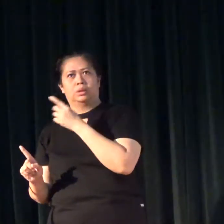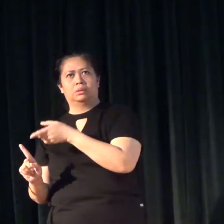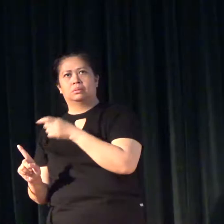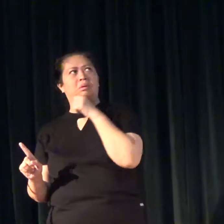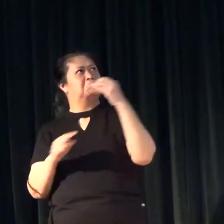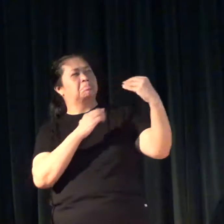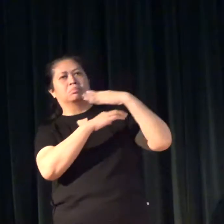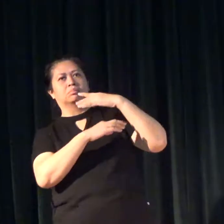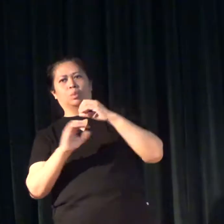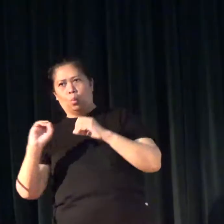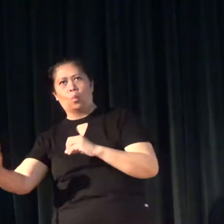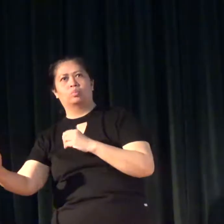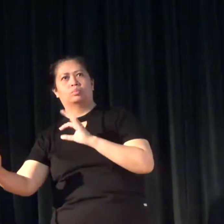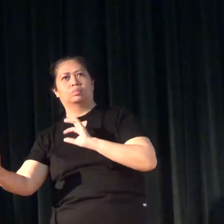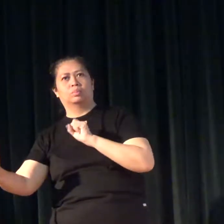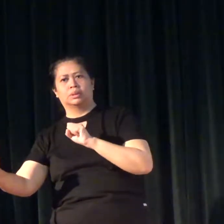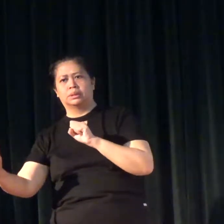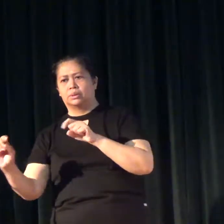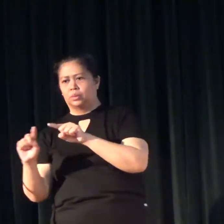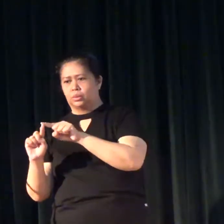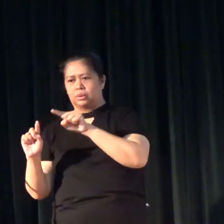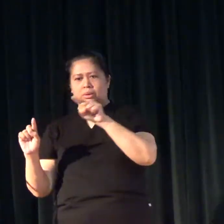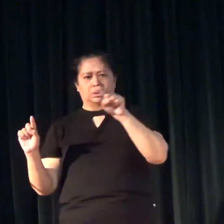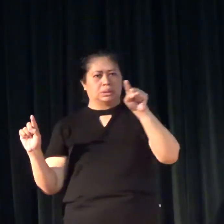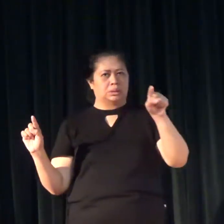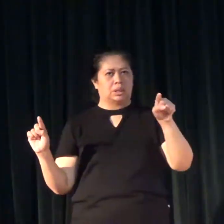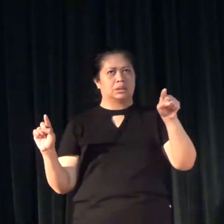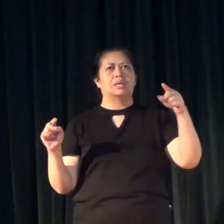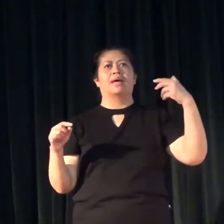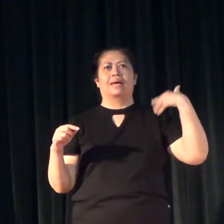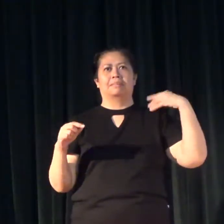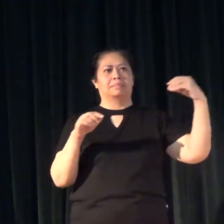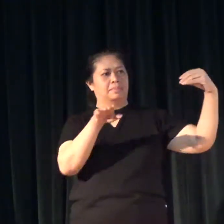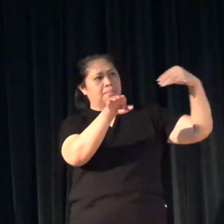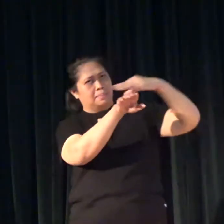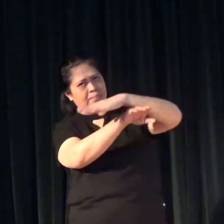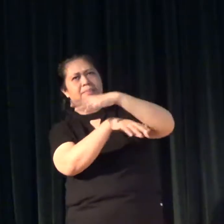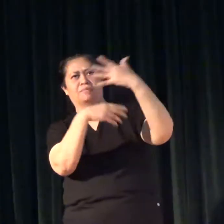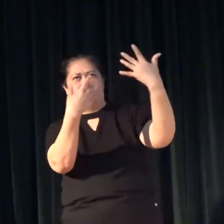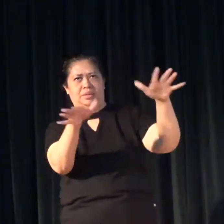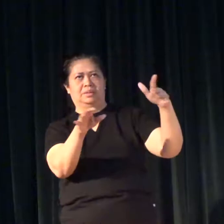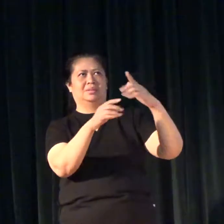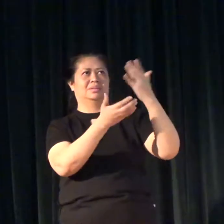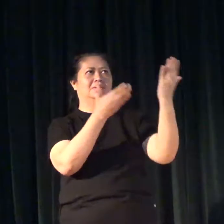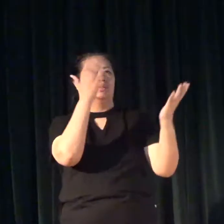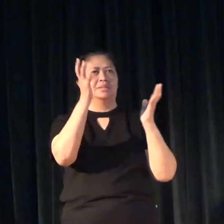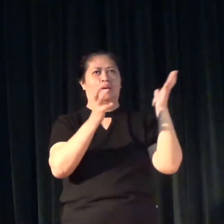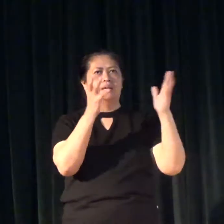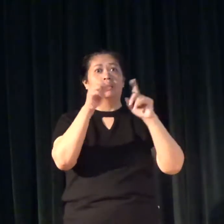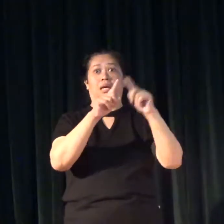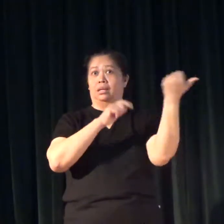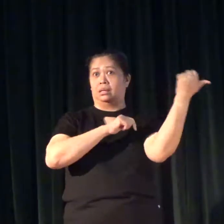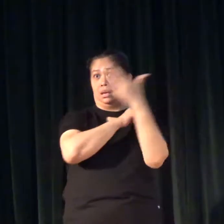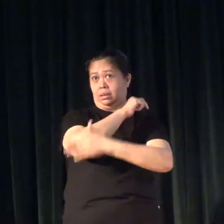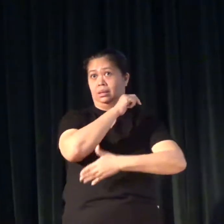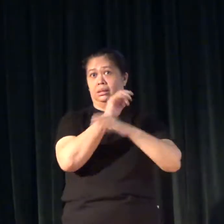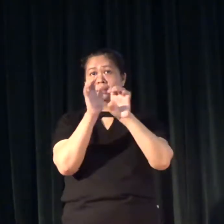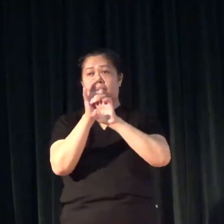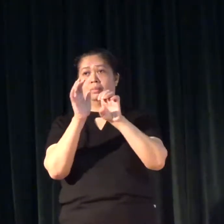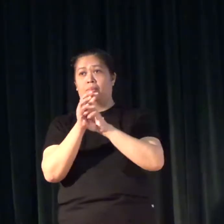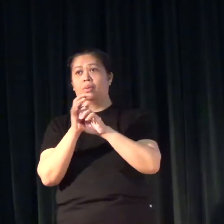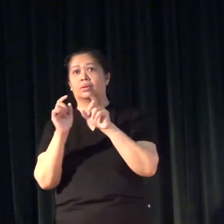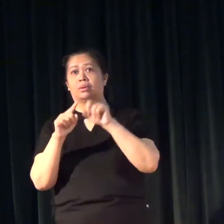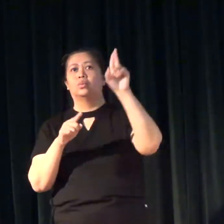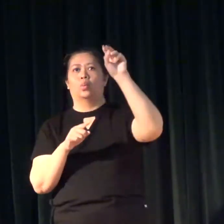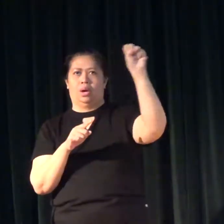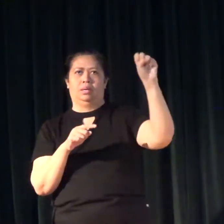sign language signs, to signs that have been influenced already by signs from other countries such as